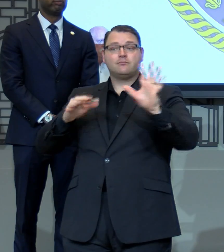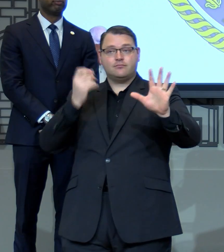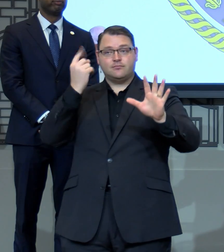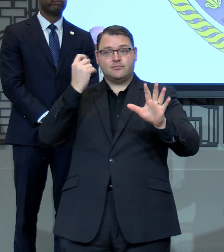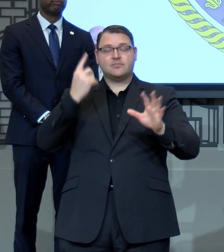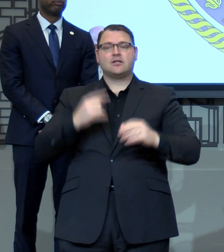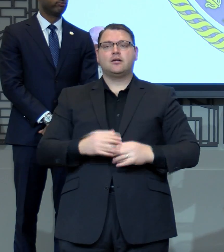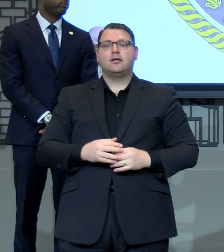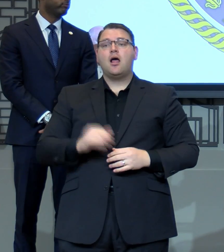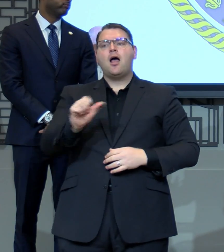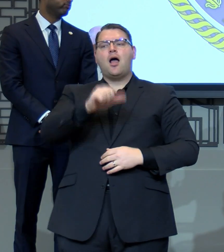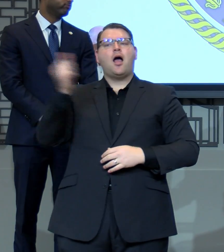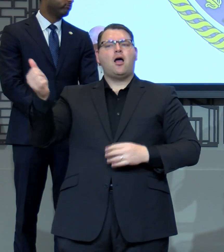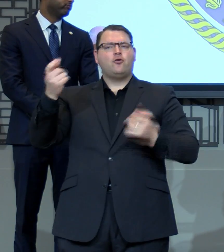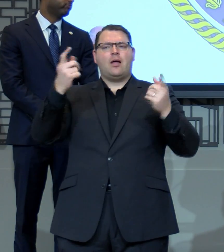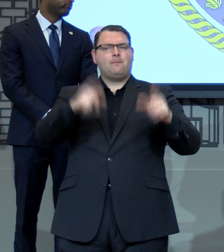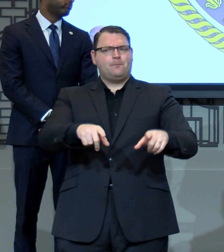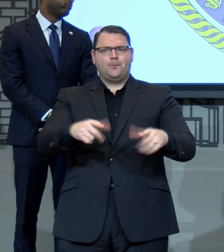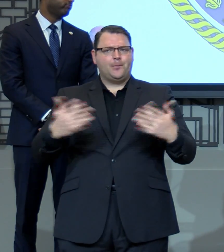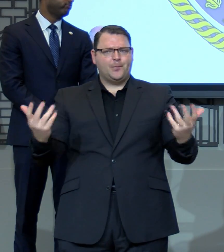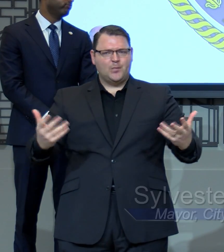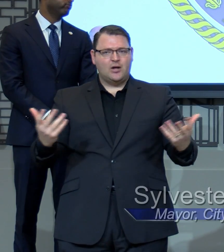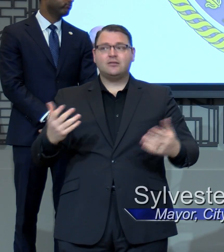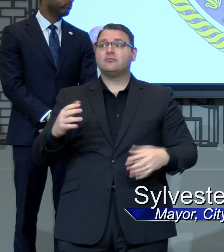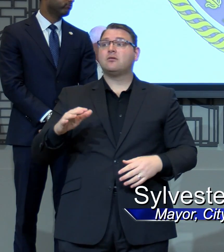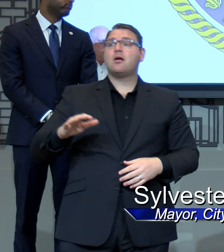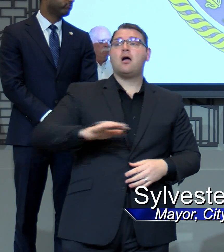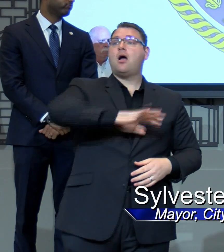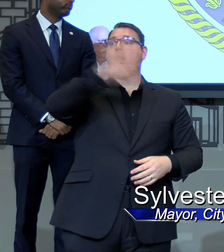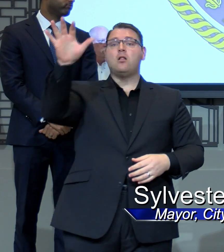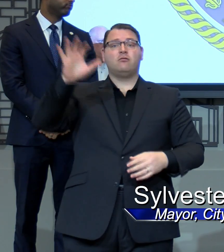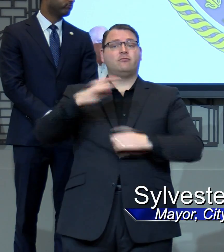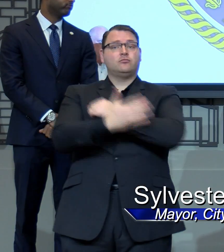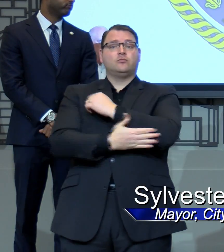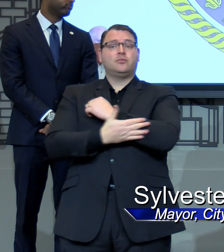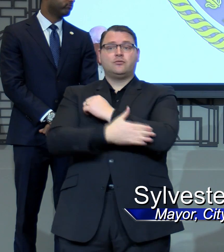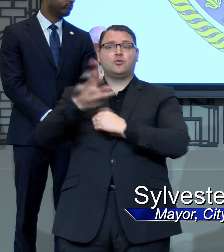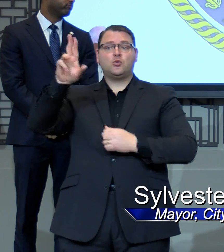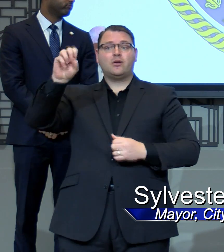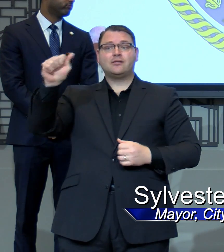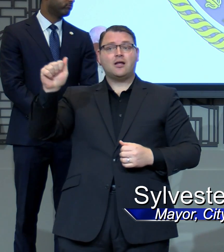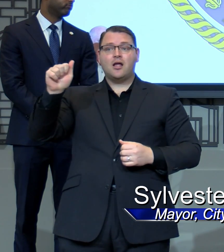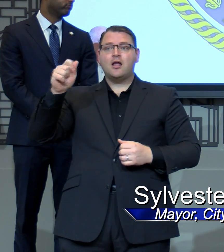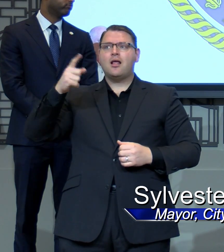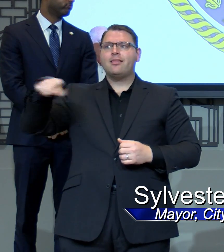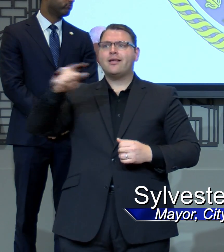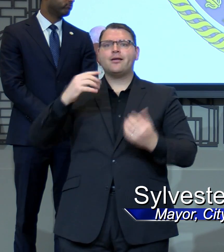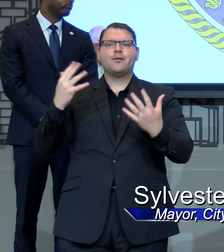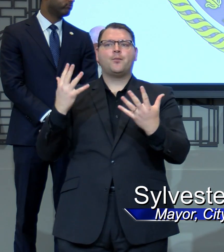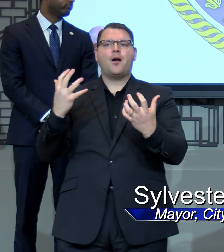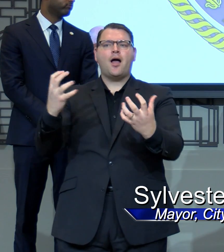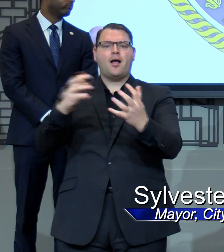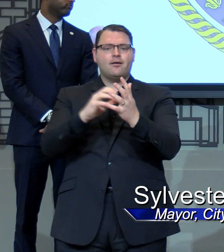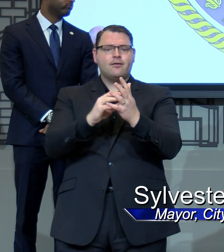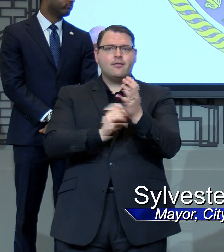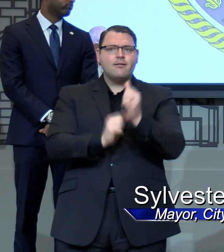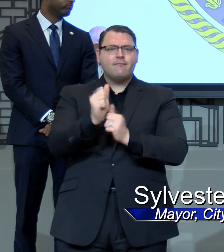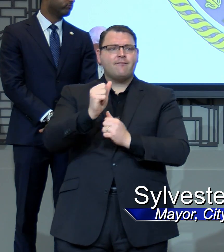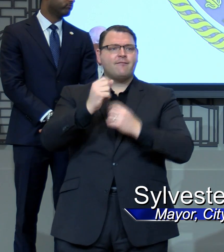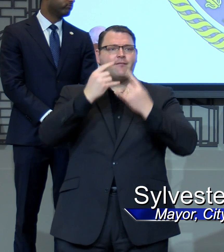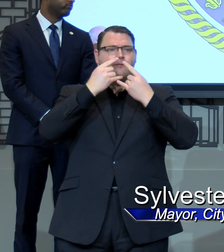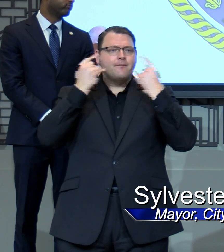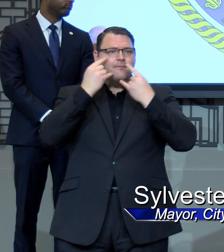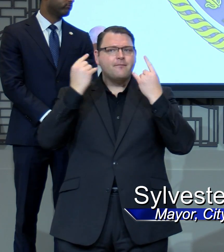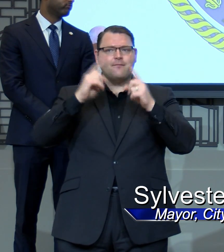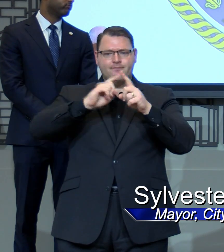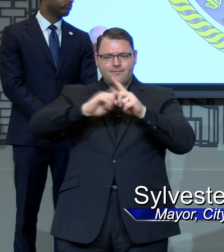Because everyone across the country are looking for these PPEs, and we just can't rely on